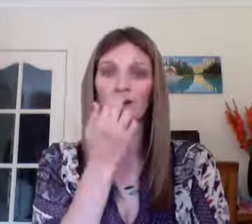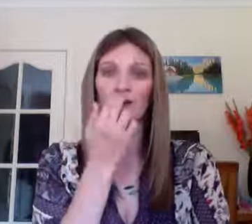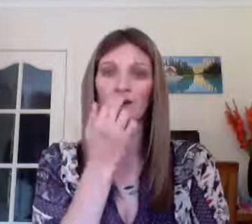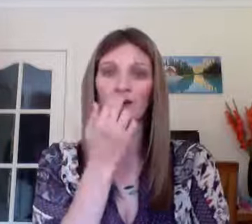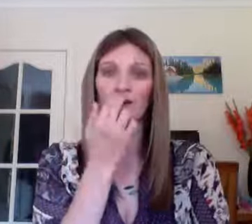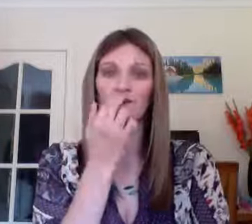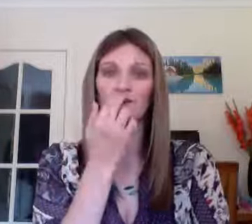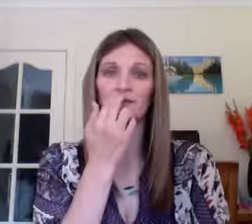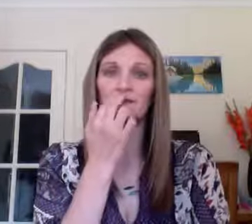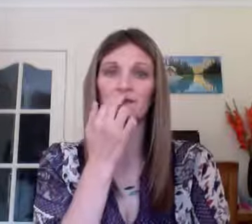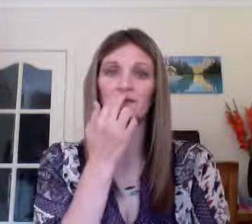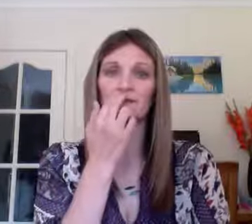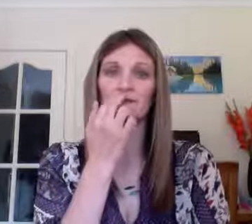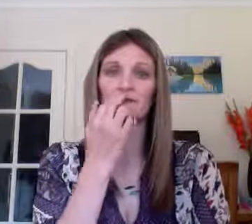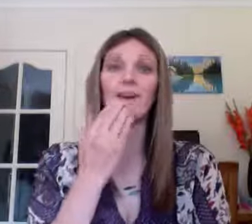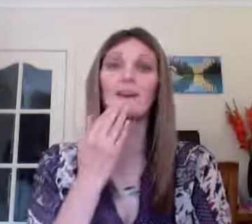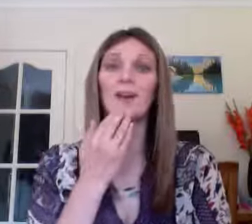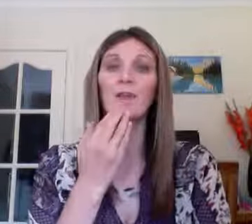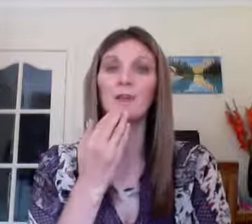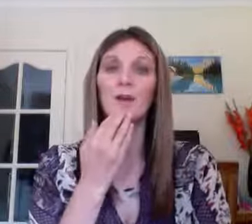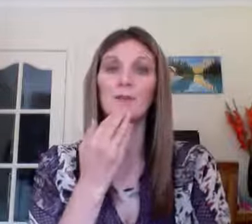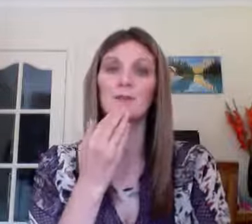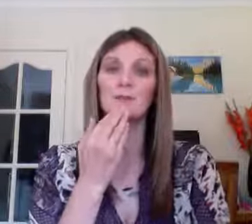enough? Can I cover my bills?